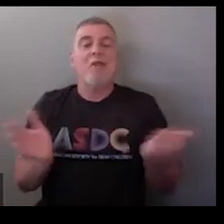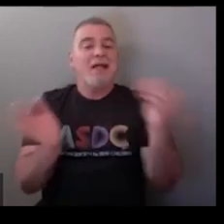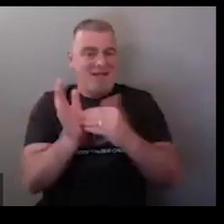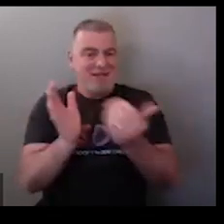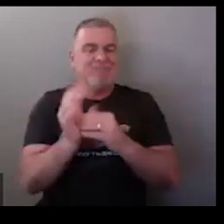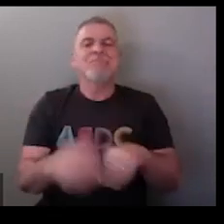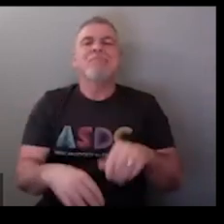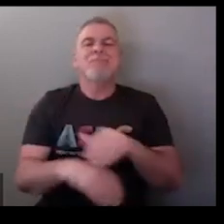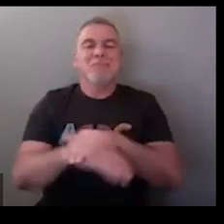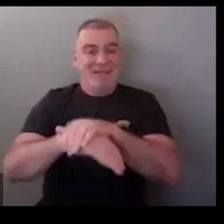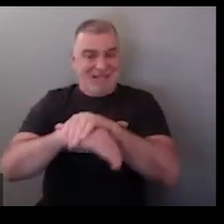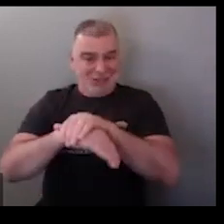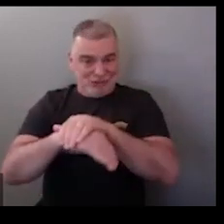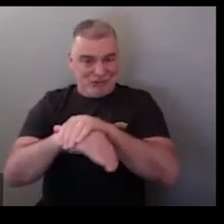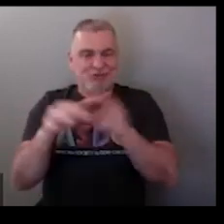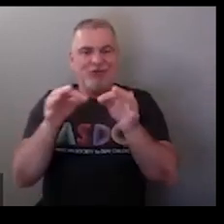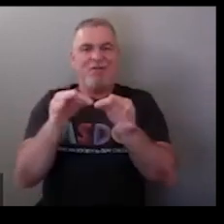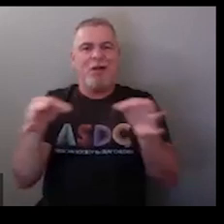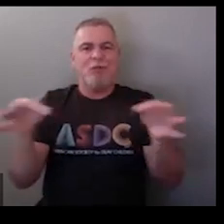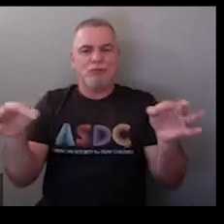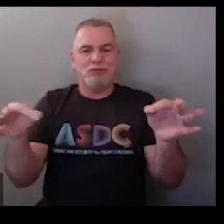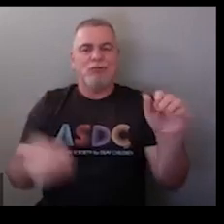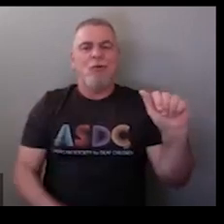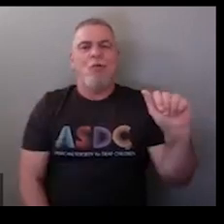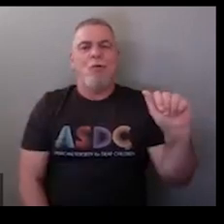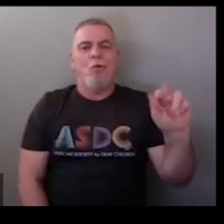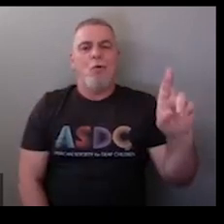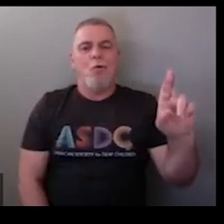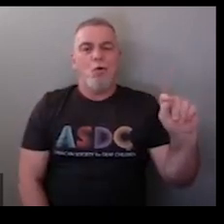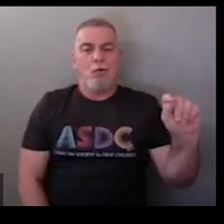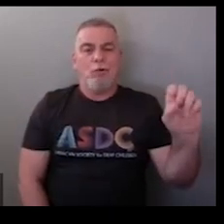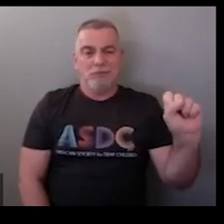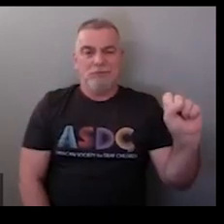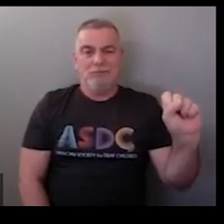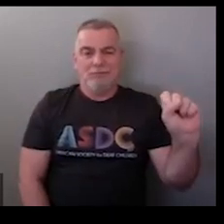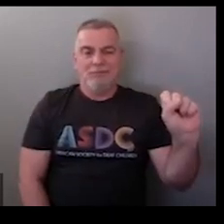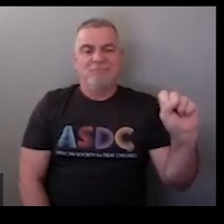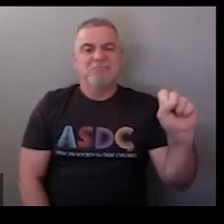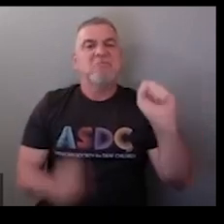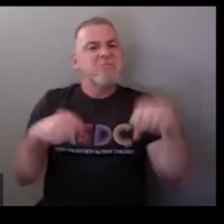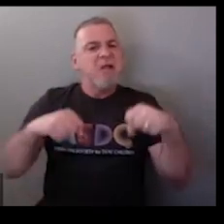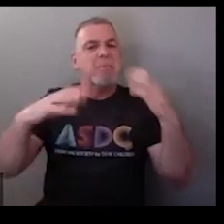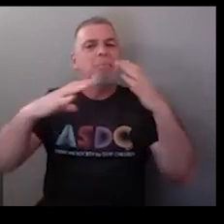so again english english language arts